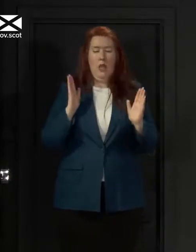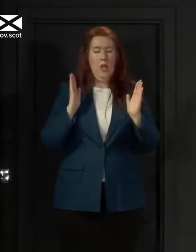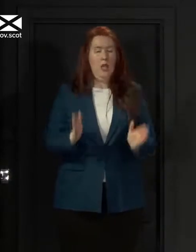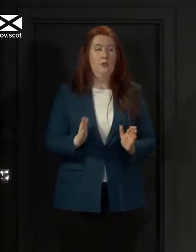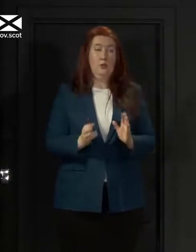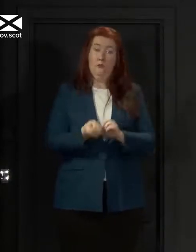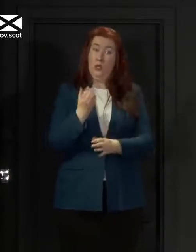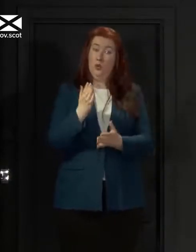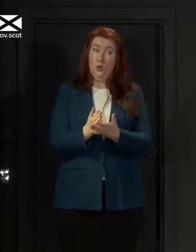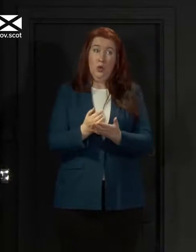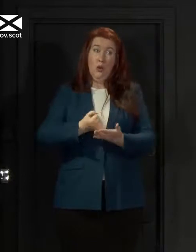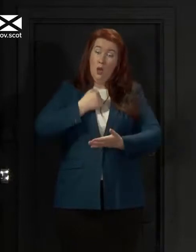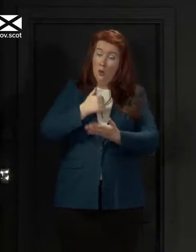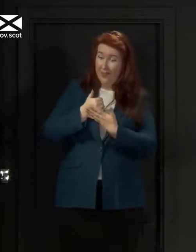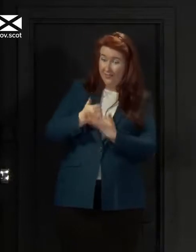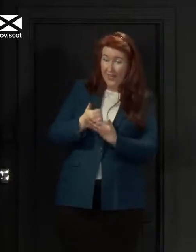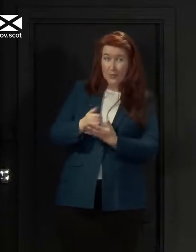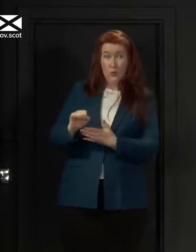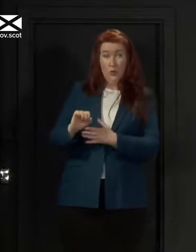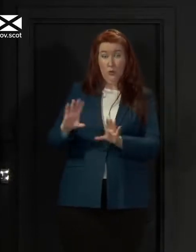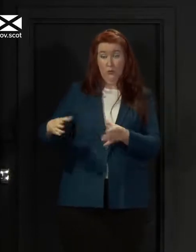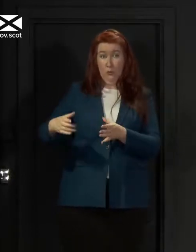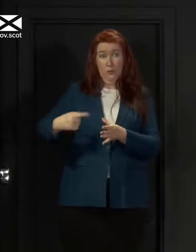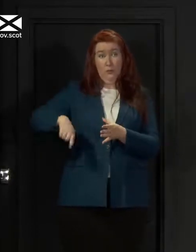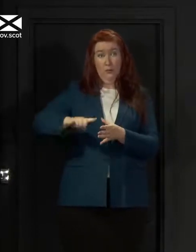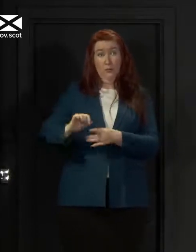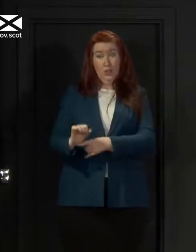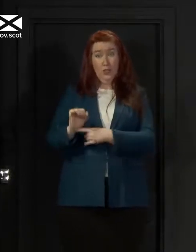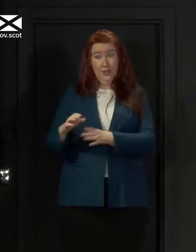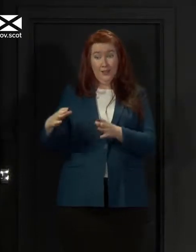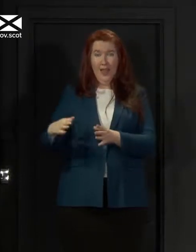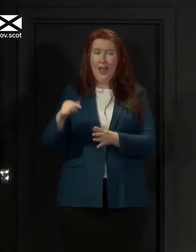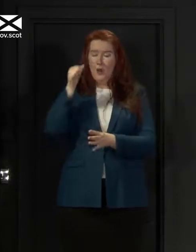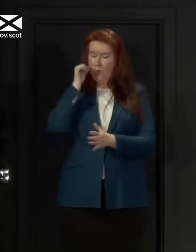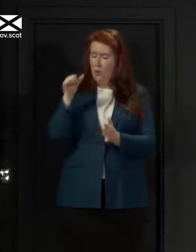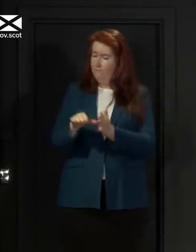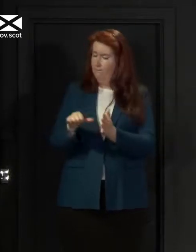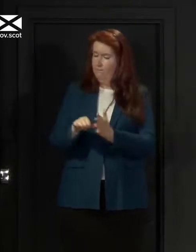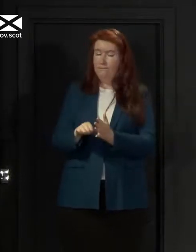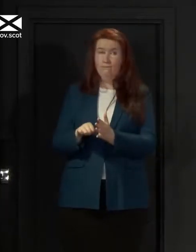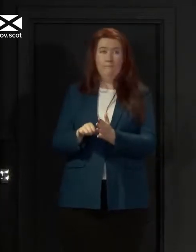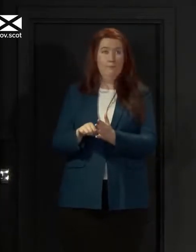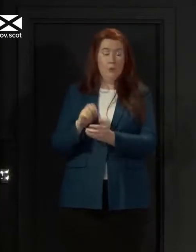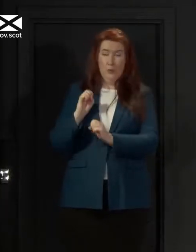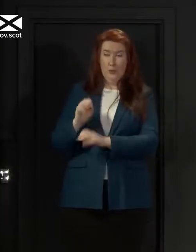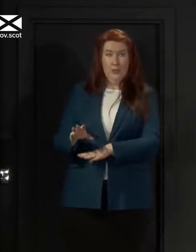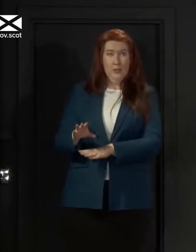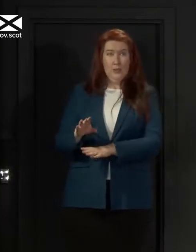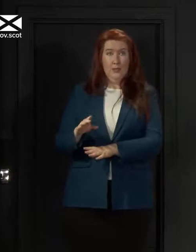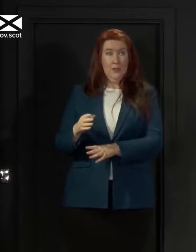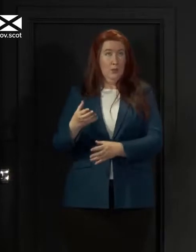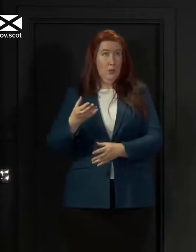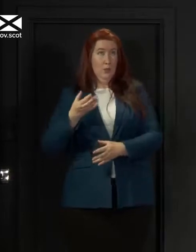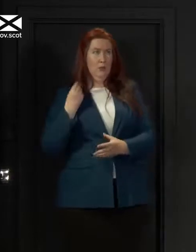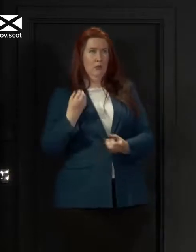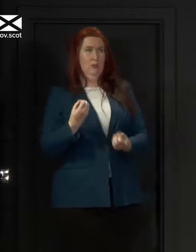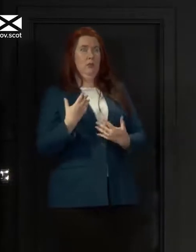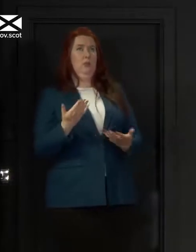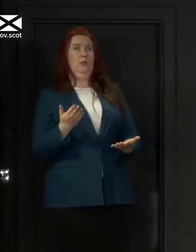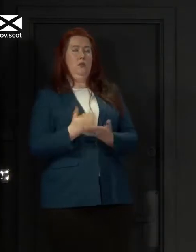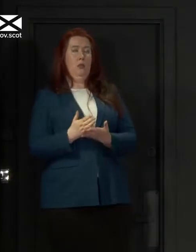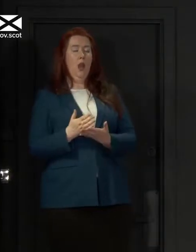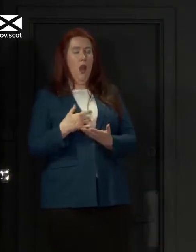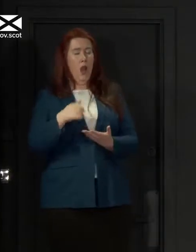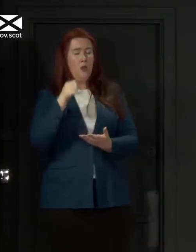sure that our advice to that group of people, hard though it might be to hear and even harder to put into practice